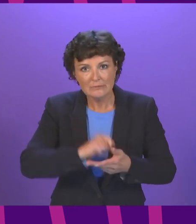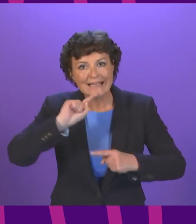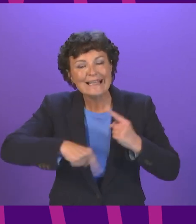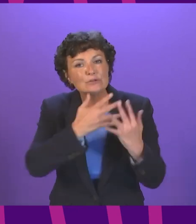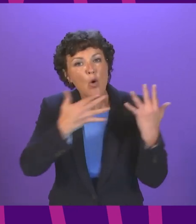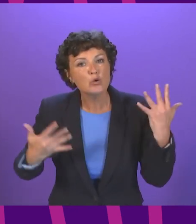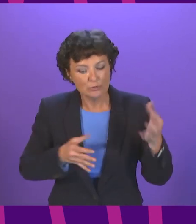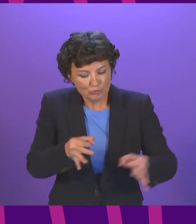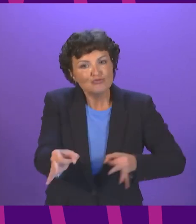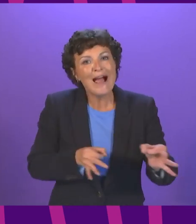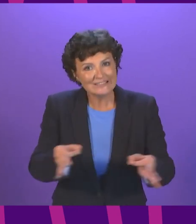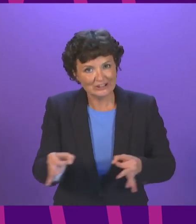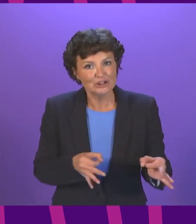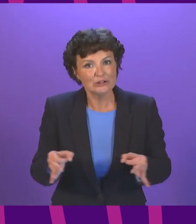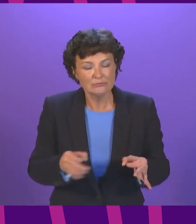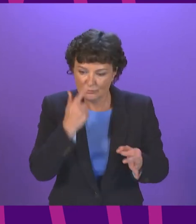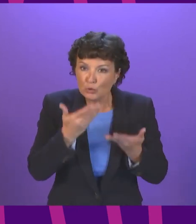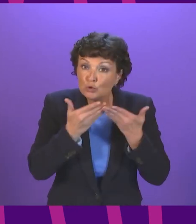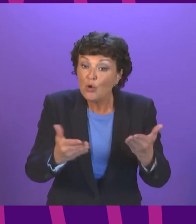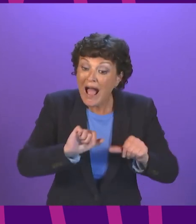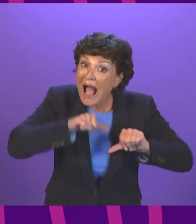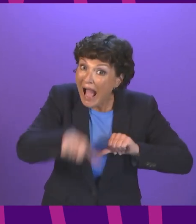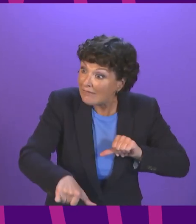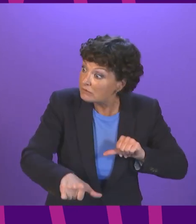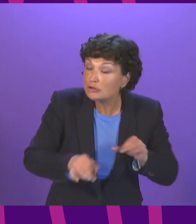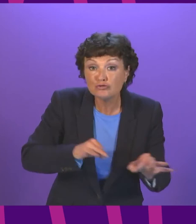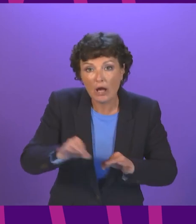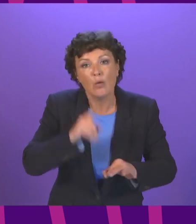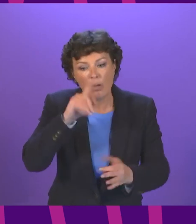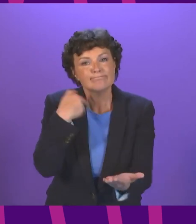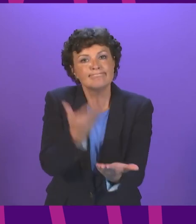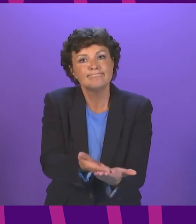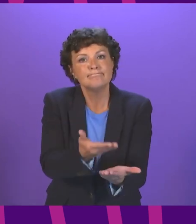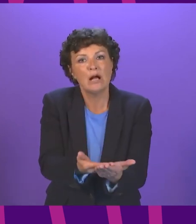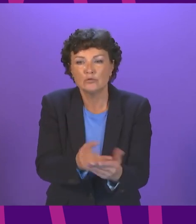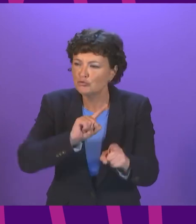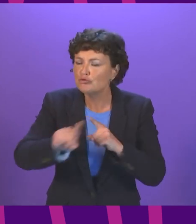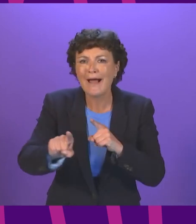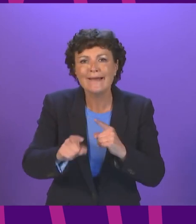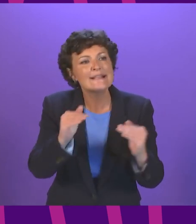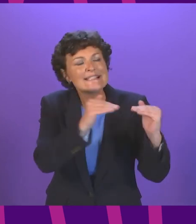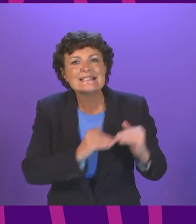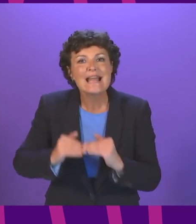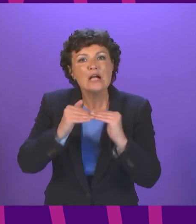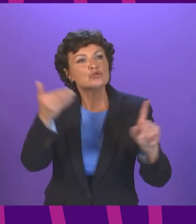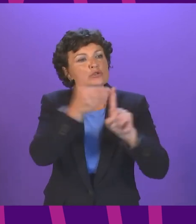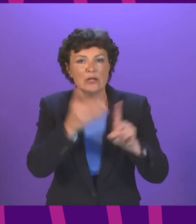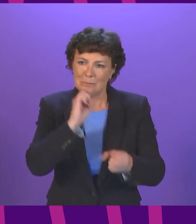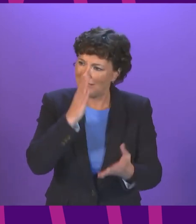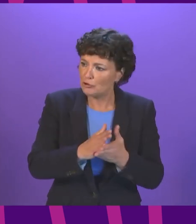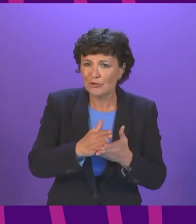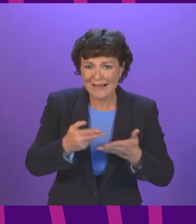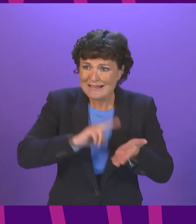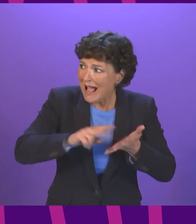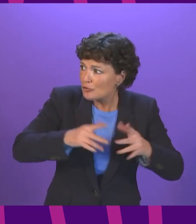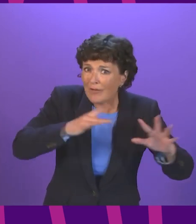later in the Parliament by a Natural Environment Bill This will establish statutory targets for restoring and protecting nature We will